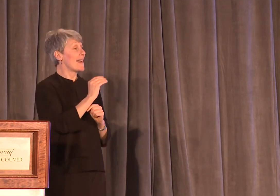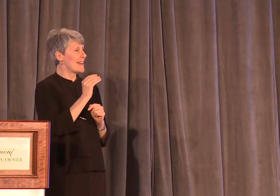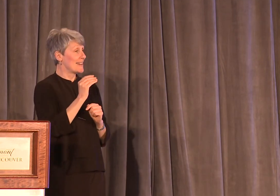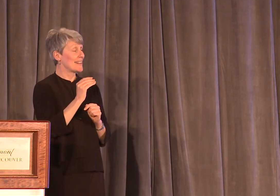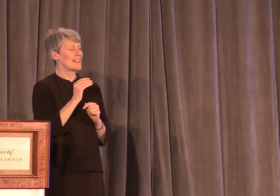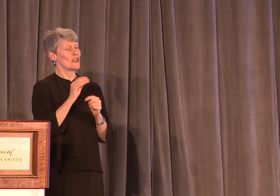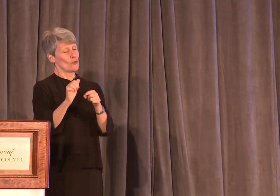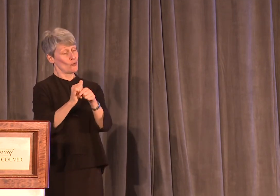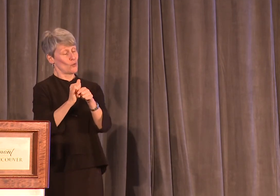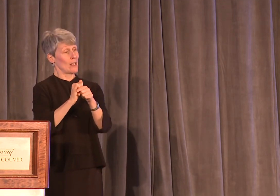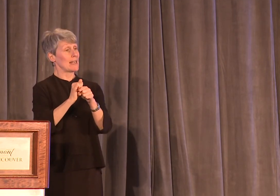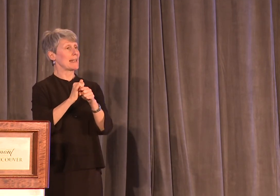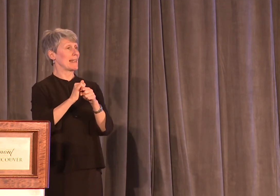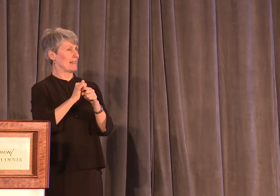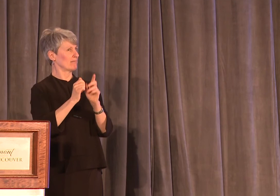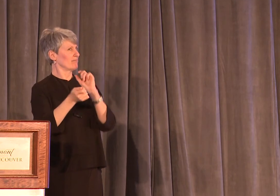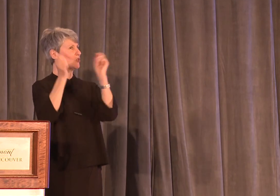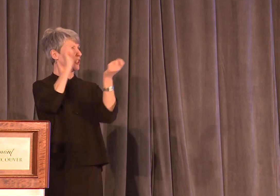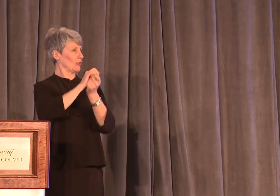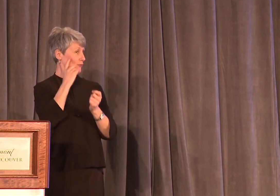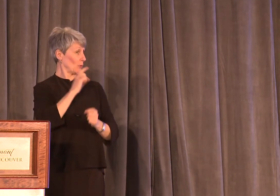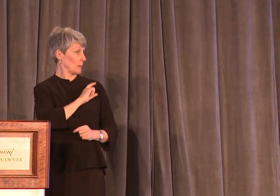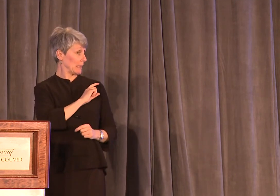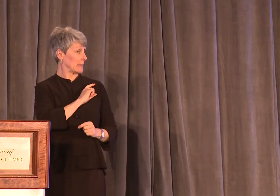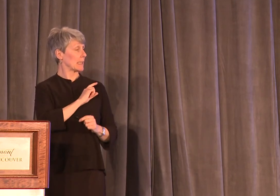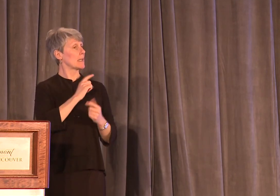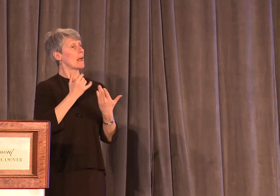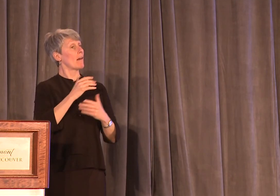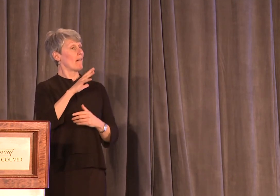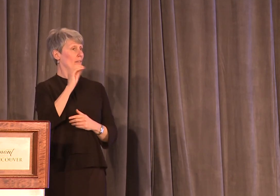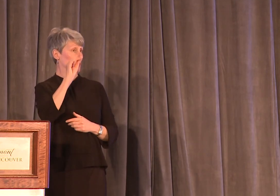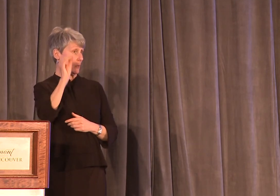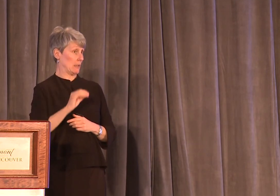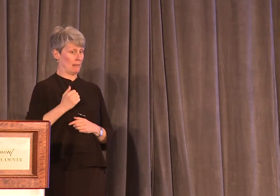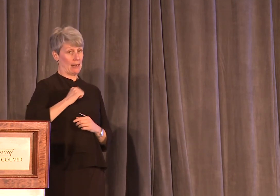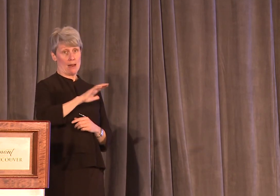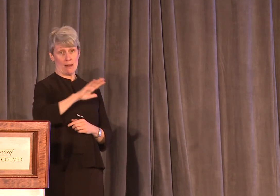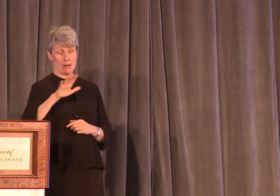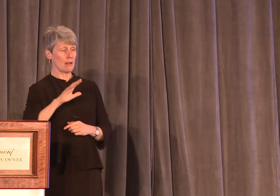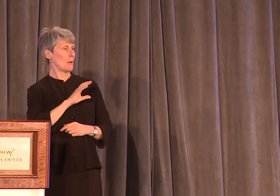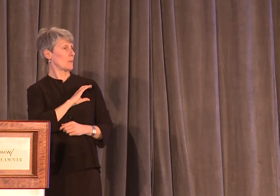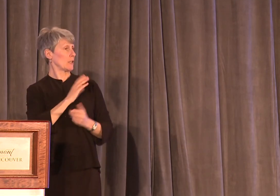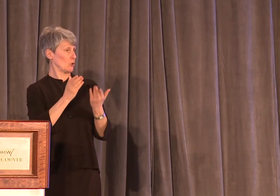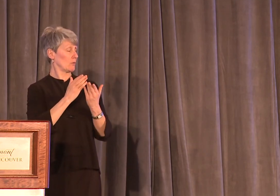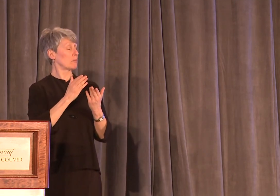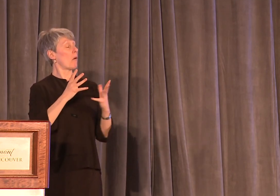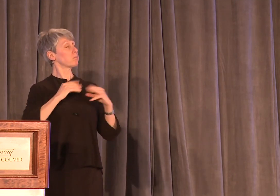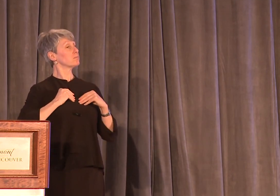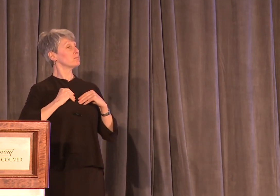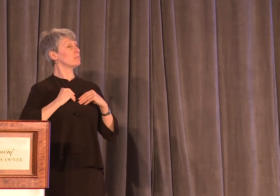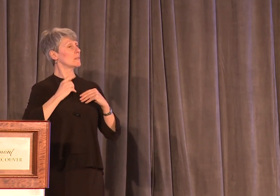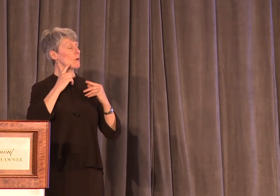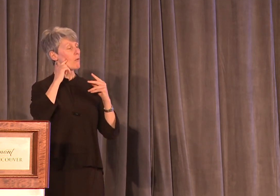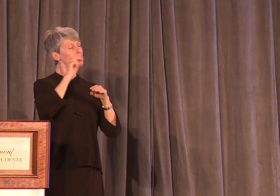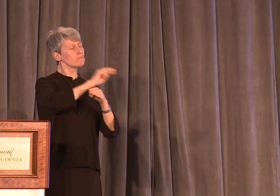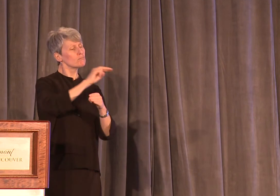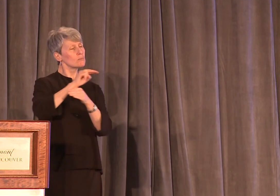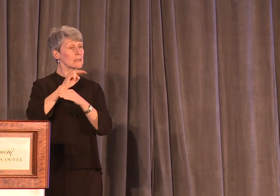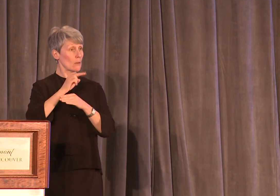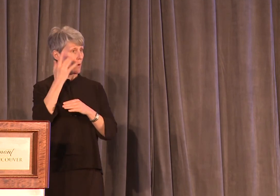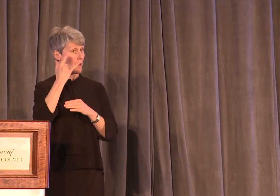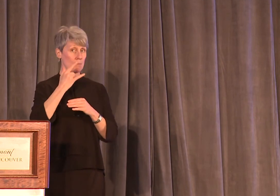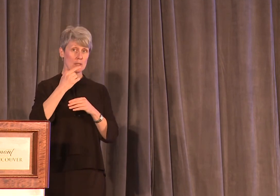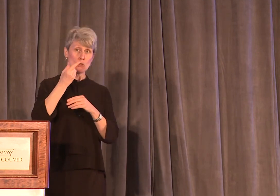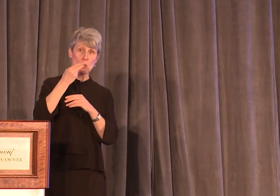in addition to training reforms, half of the country is now being policed by a police service that has adopted an oversight model that the Globe wrote